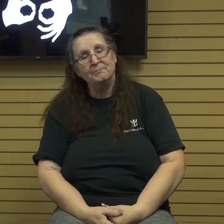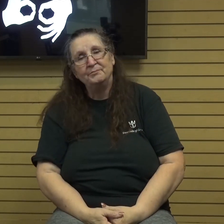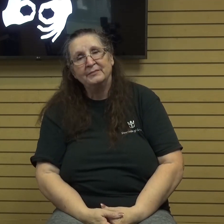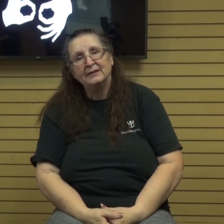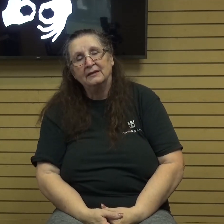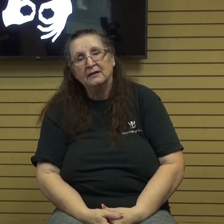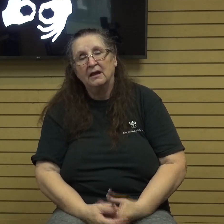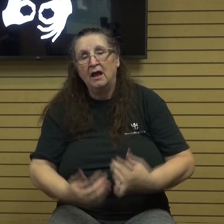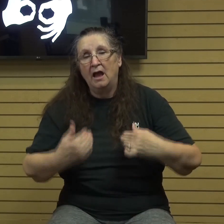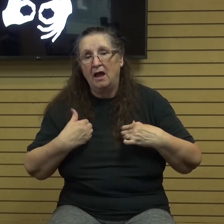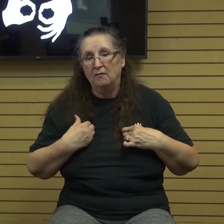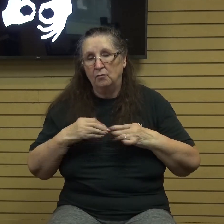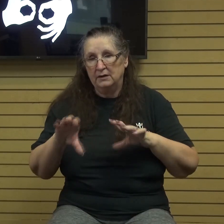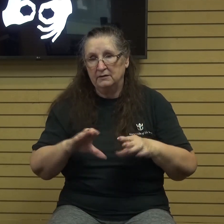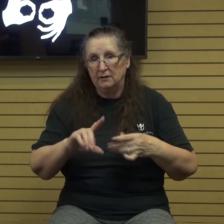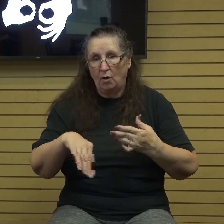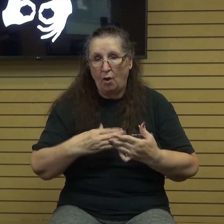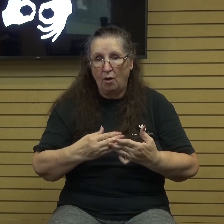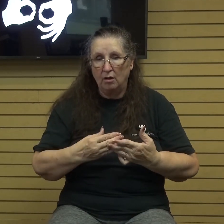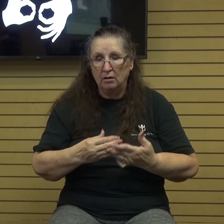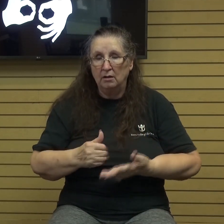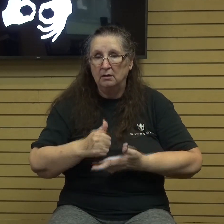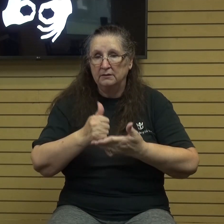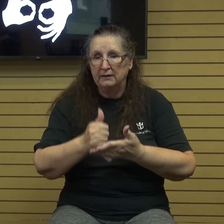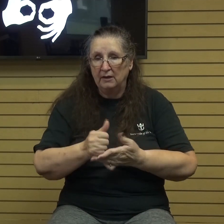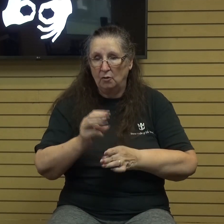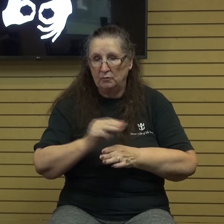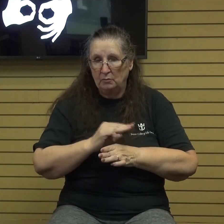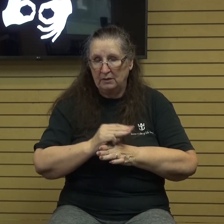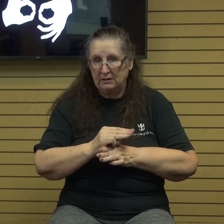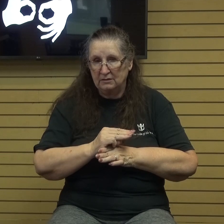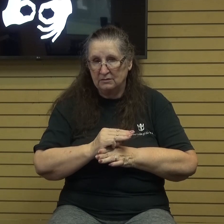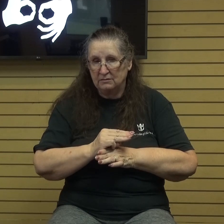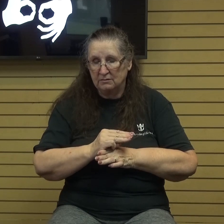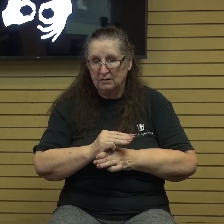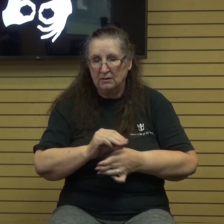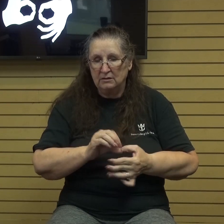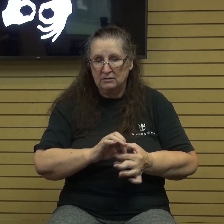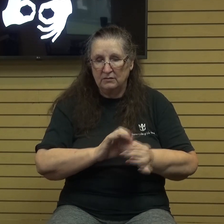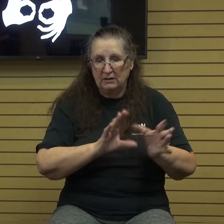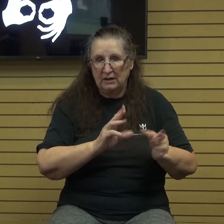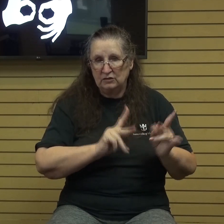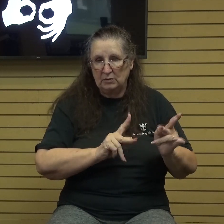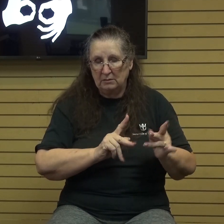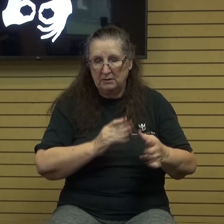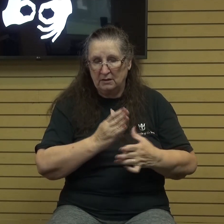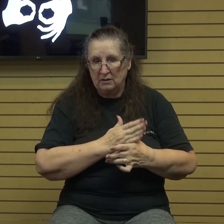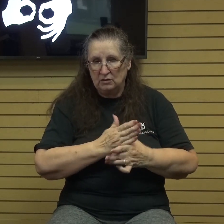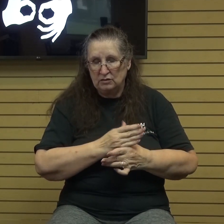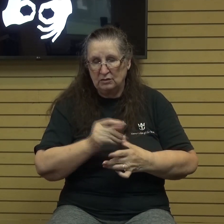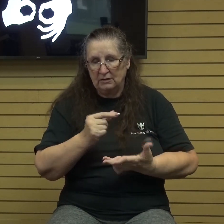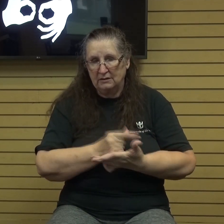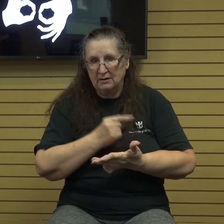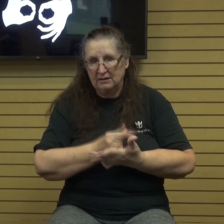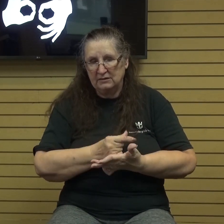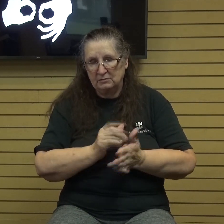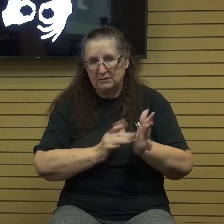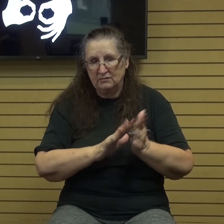we done all that we can do to help in the mission of ministering to the lost, sharing the gospel of Jesus to the lost and the broken?